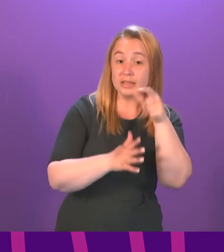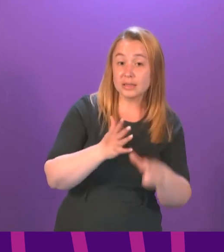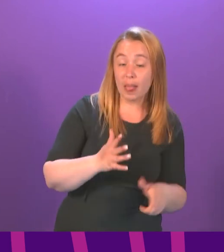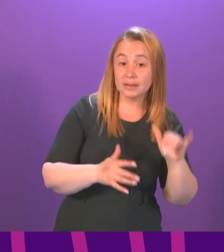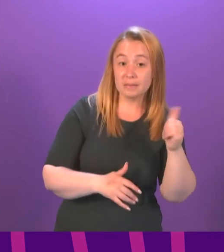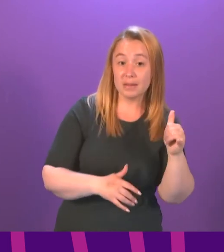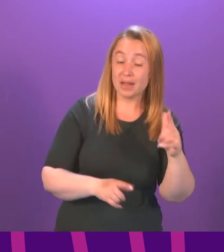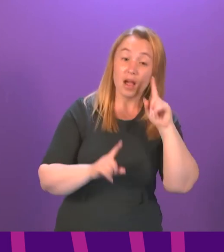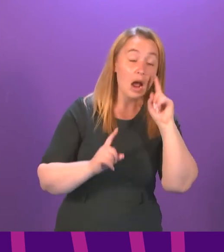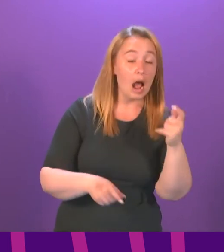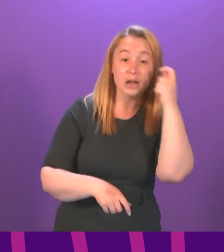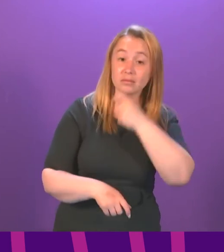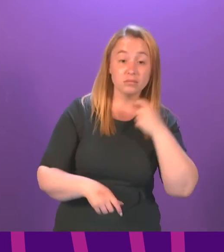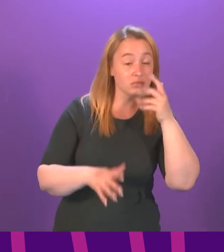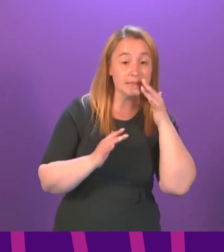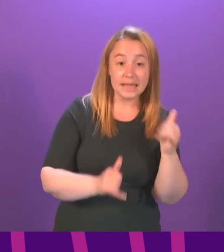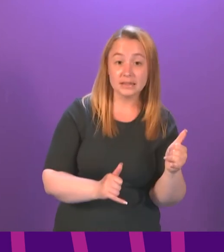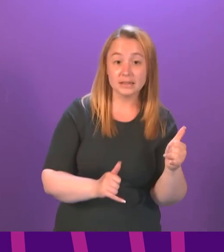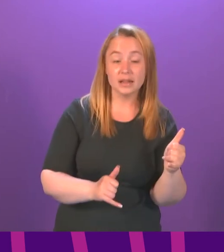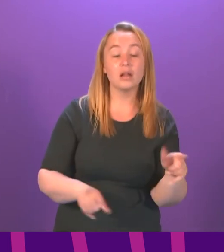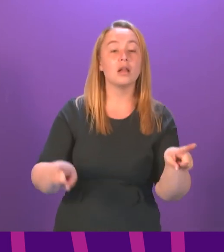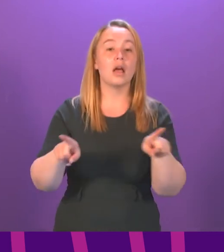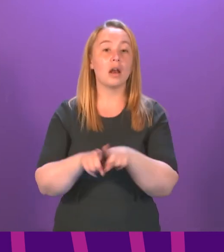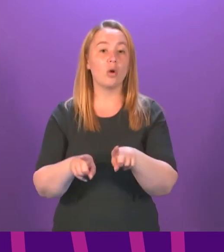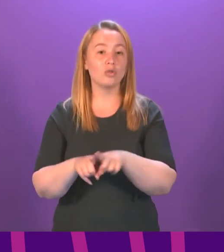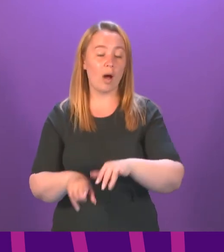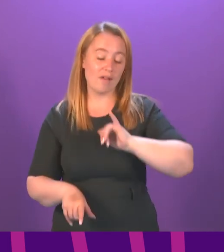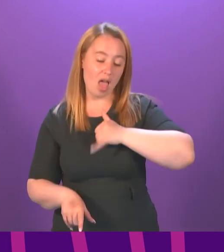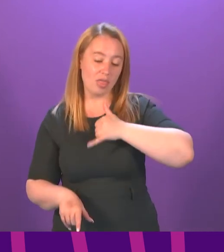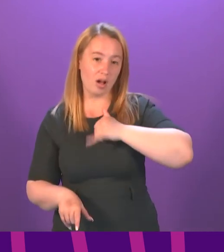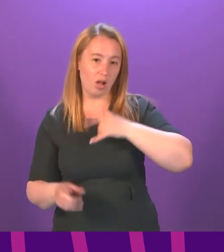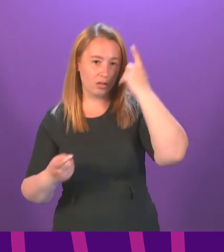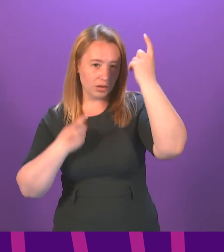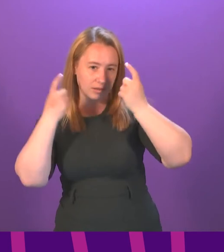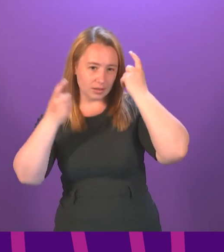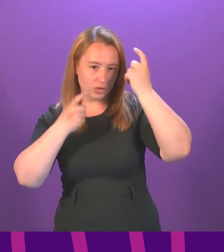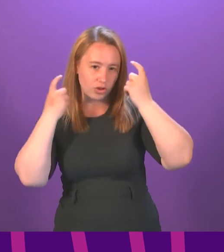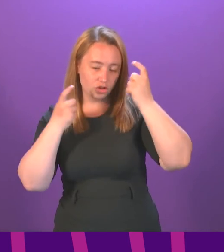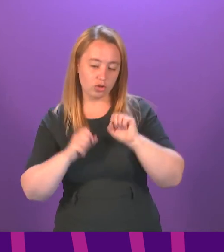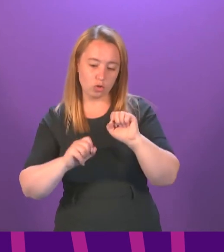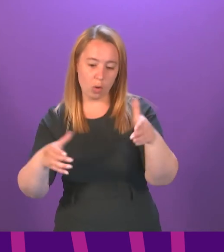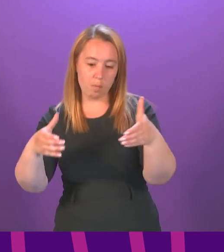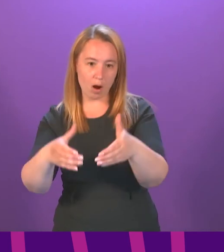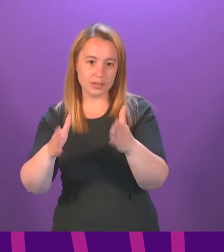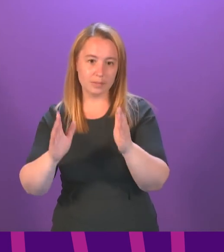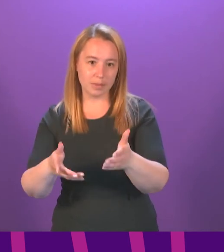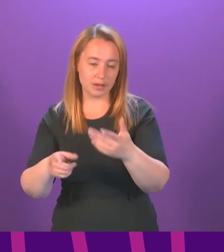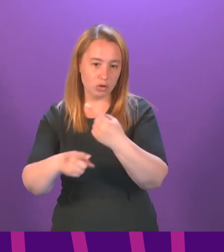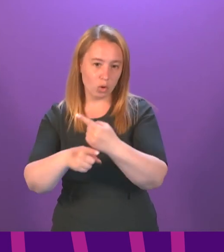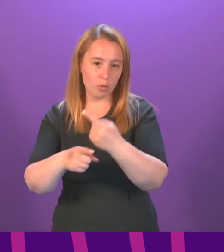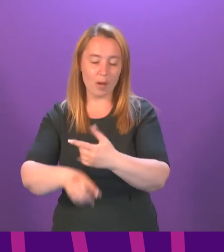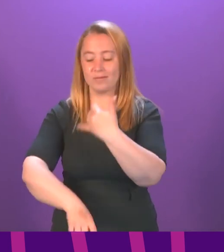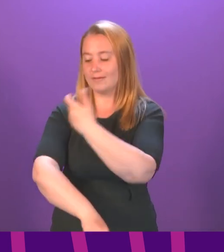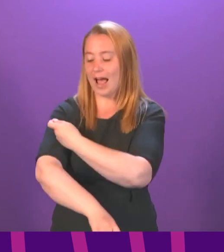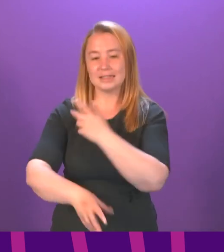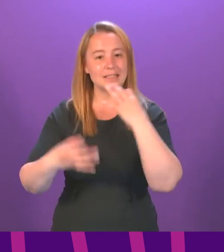In addition to that, of course, there are ethical considerations that I know his party has raised on COVID vaccine certificates.